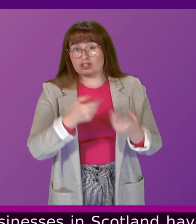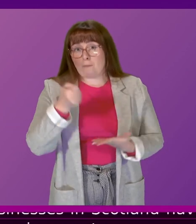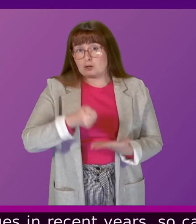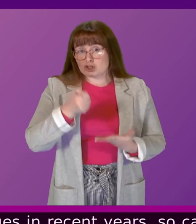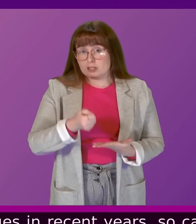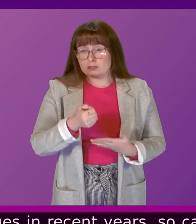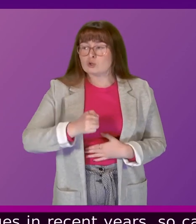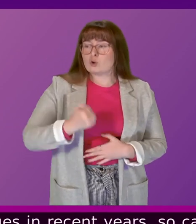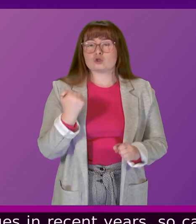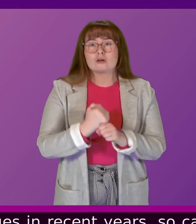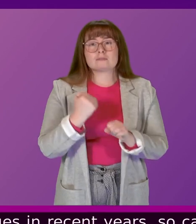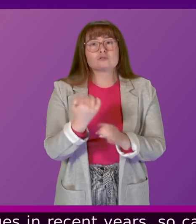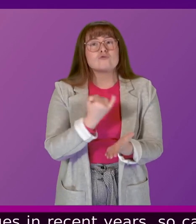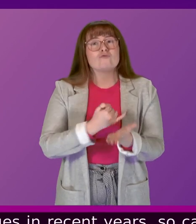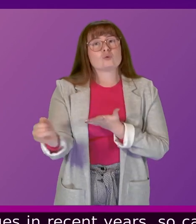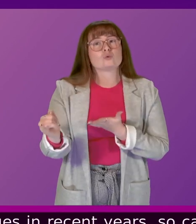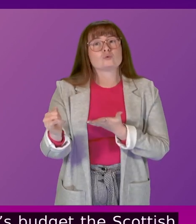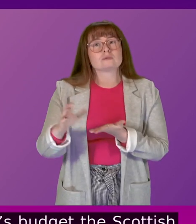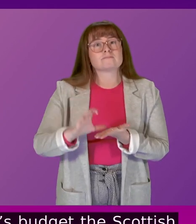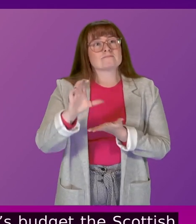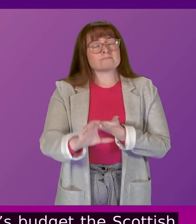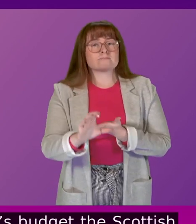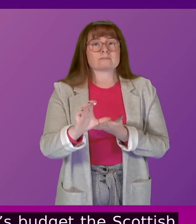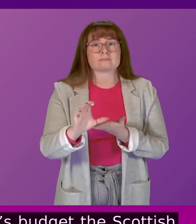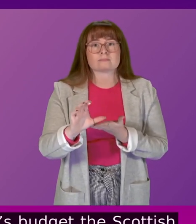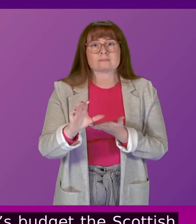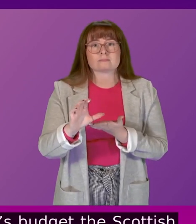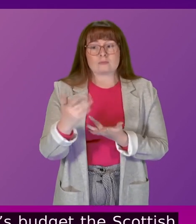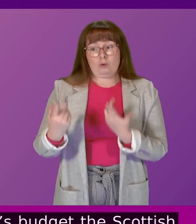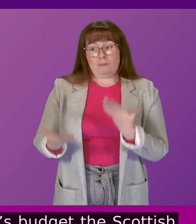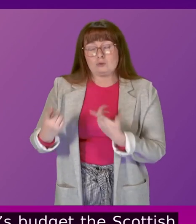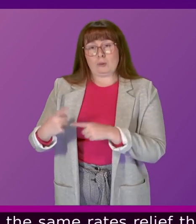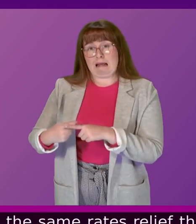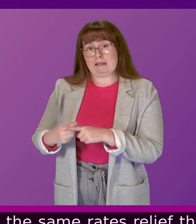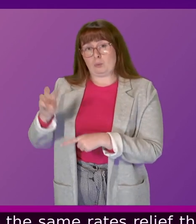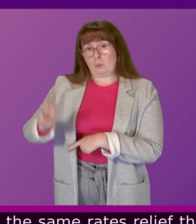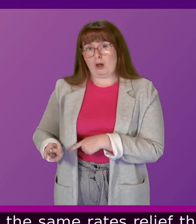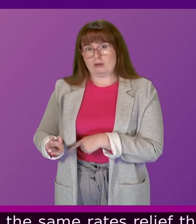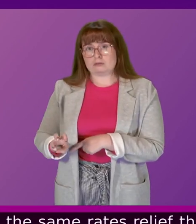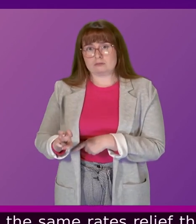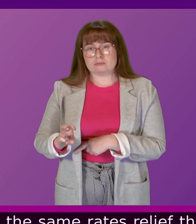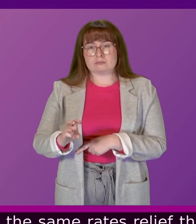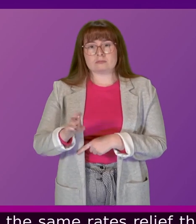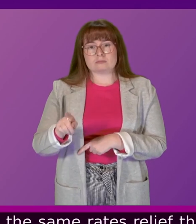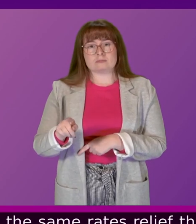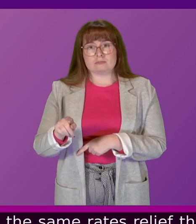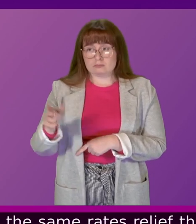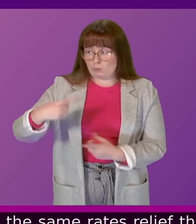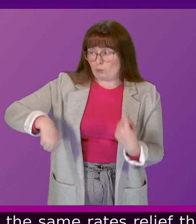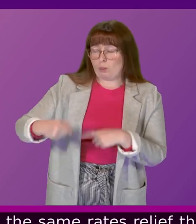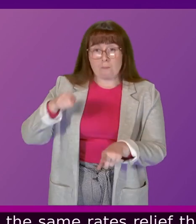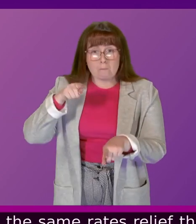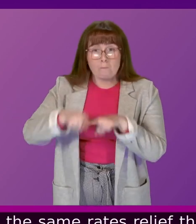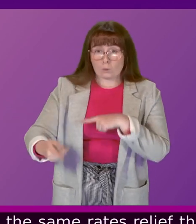the Scottish Government refused to pass on the same rates relief that their counterparts in England and Wales received, something that was called for by virtually